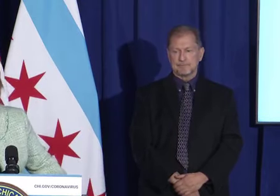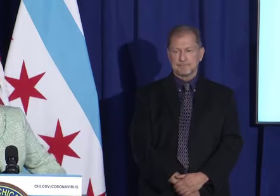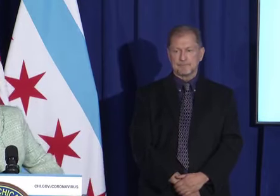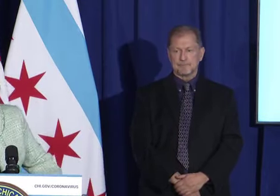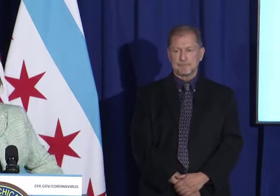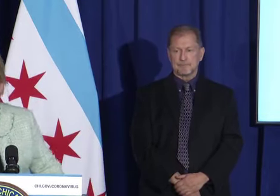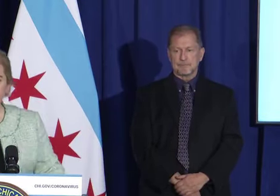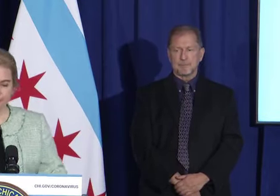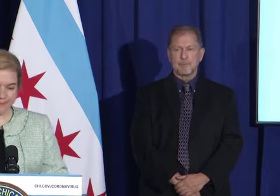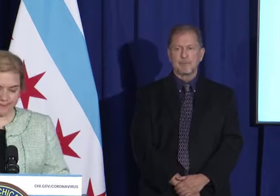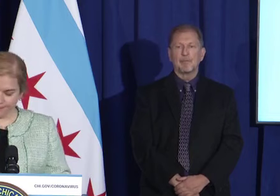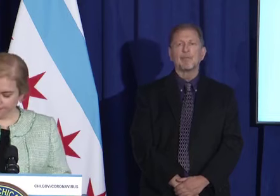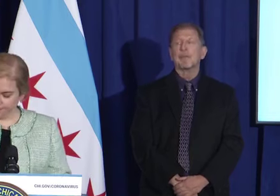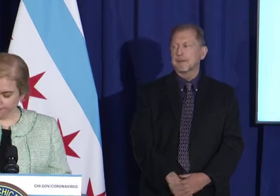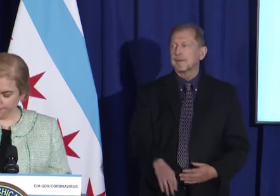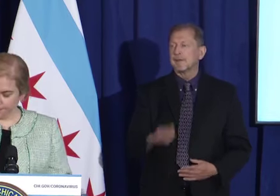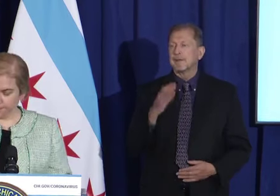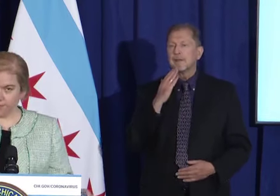Thank you, Mayor.